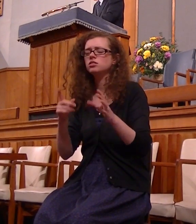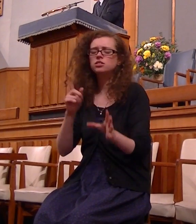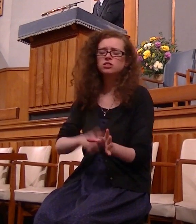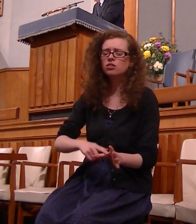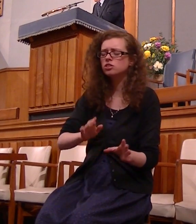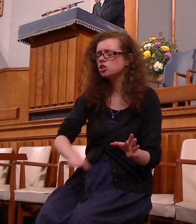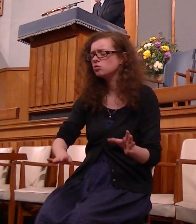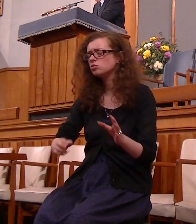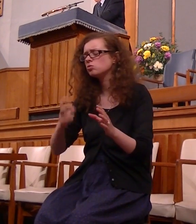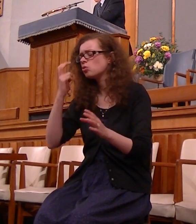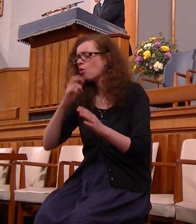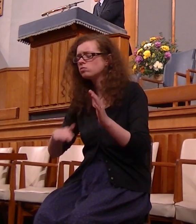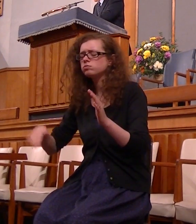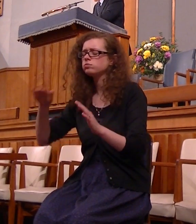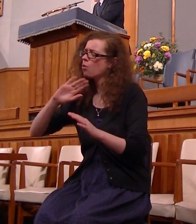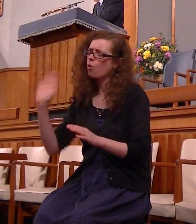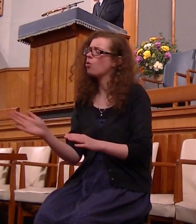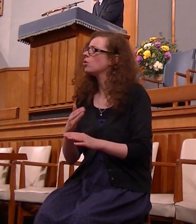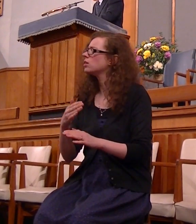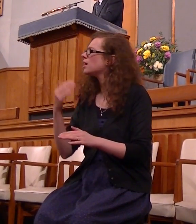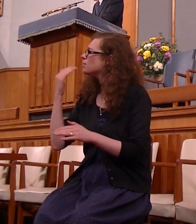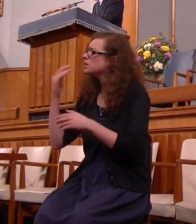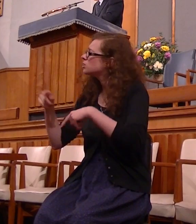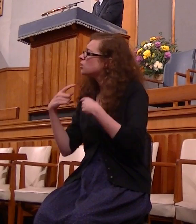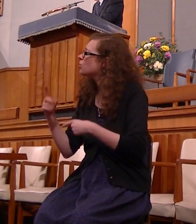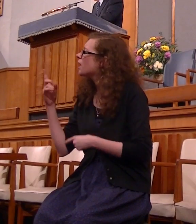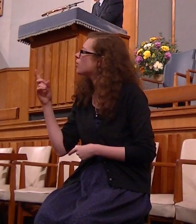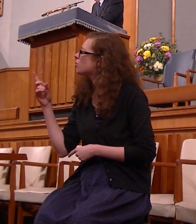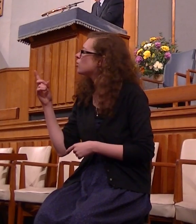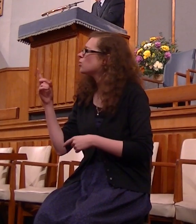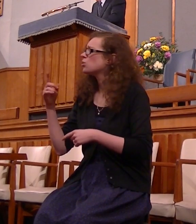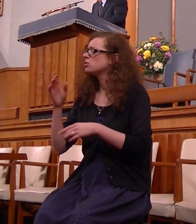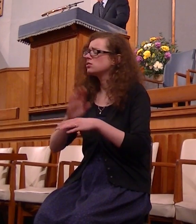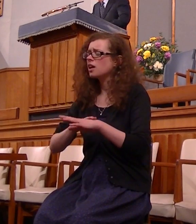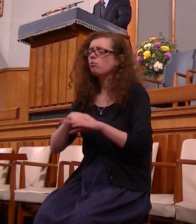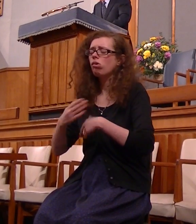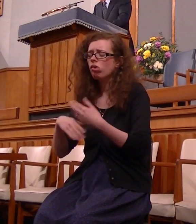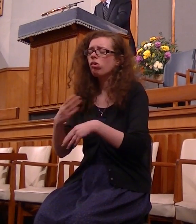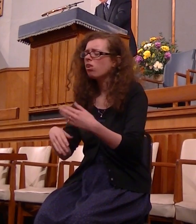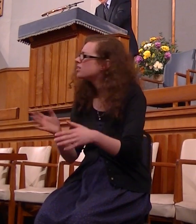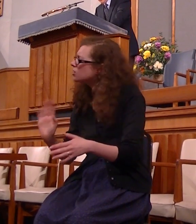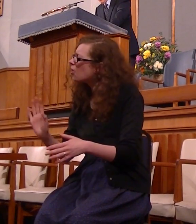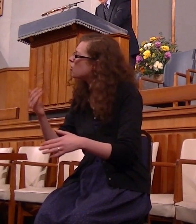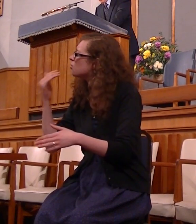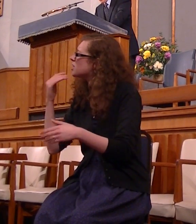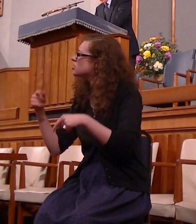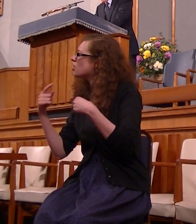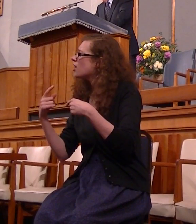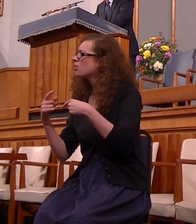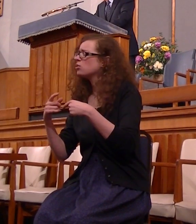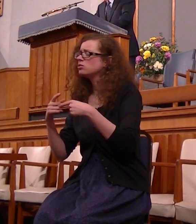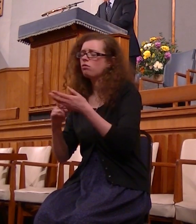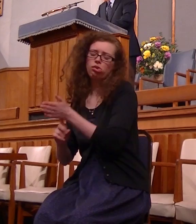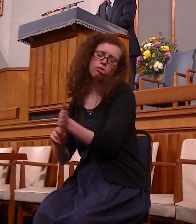alike oh lord let not the time go by let not any slip away into